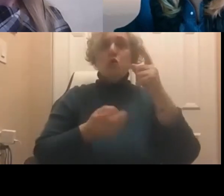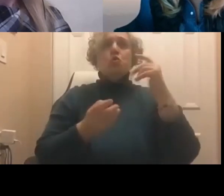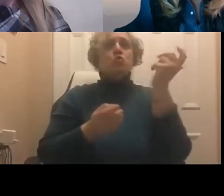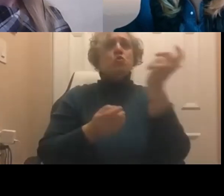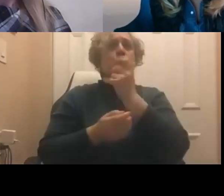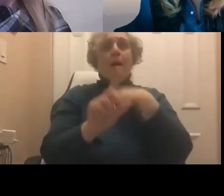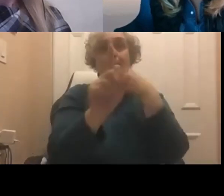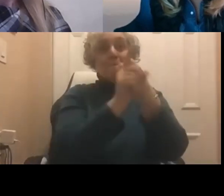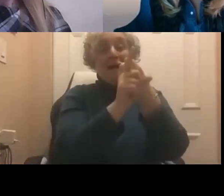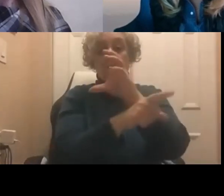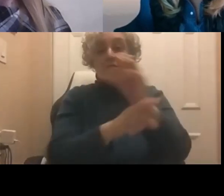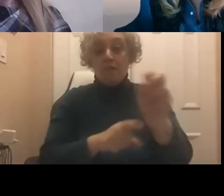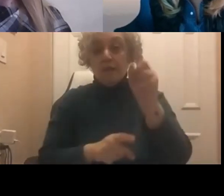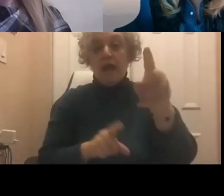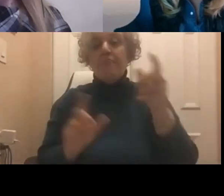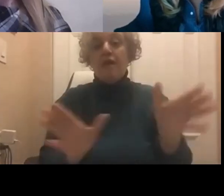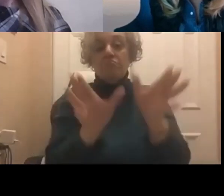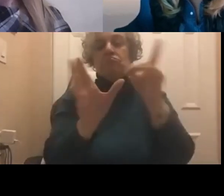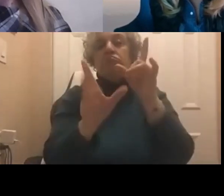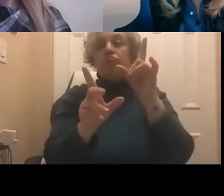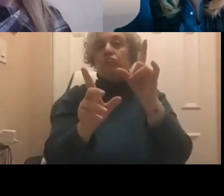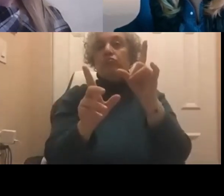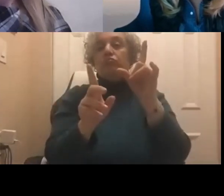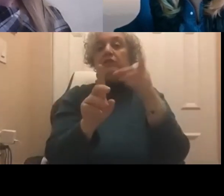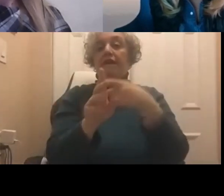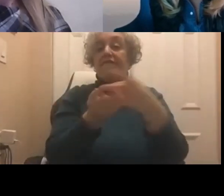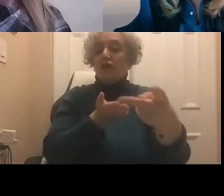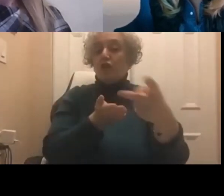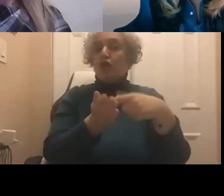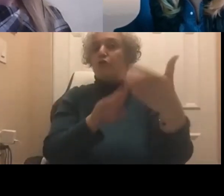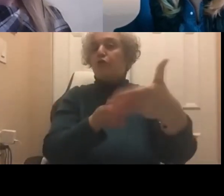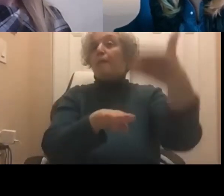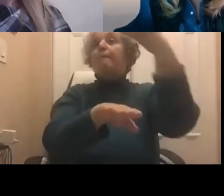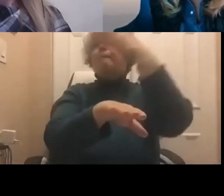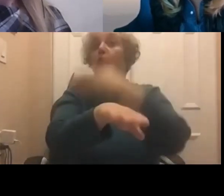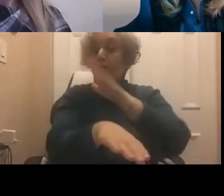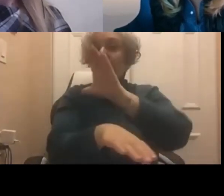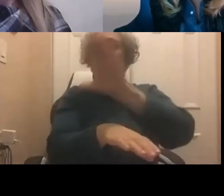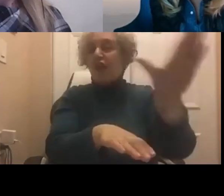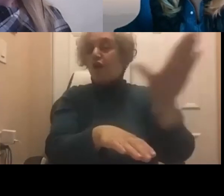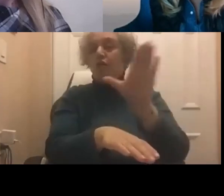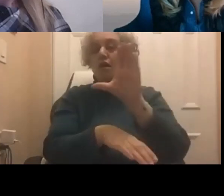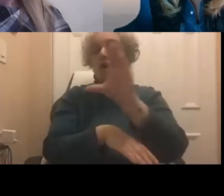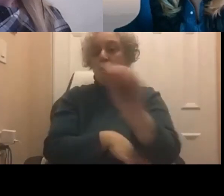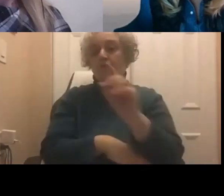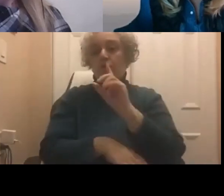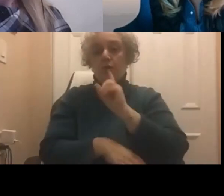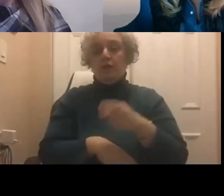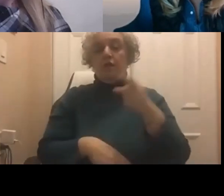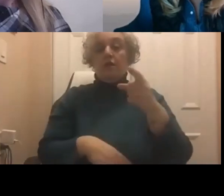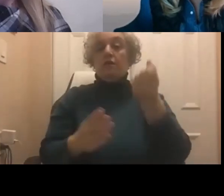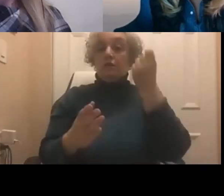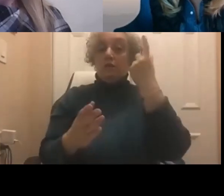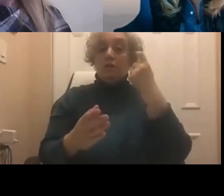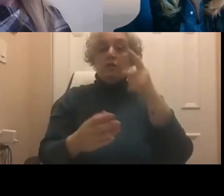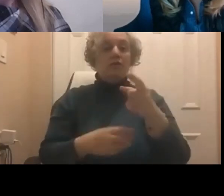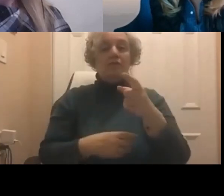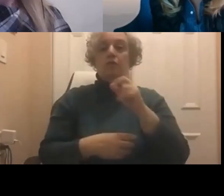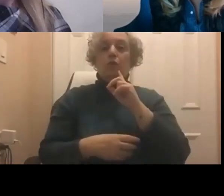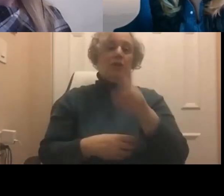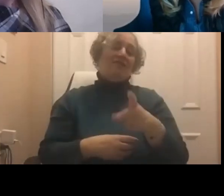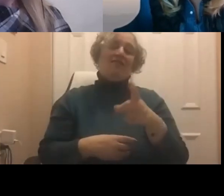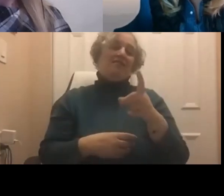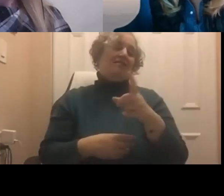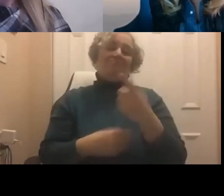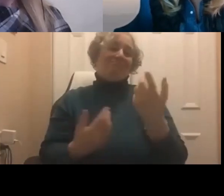by the users. Now, realize, this is literally one in the 100 companies